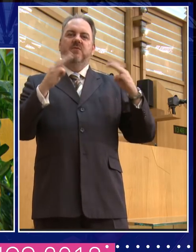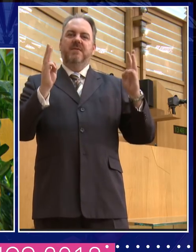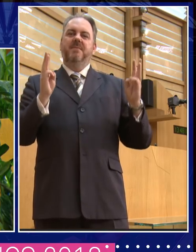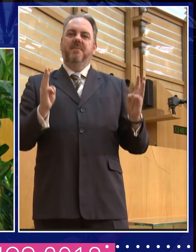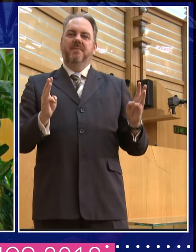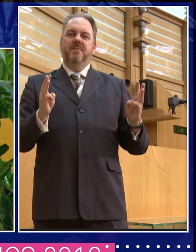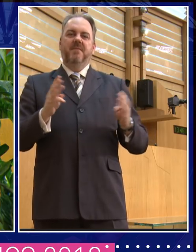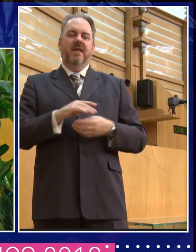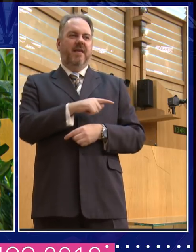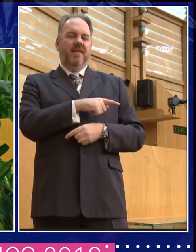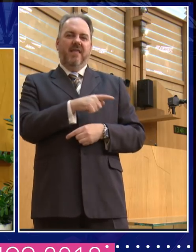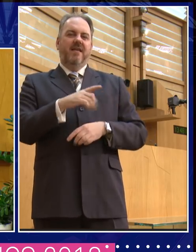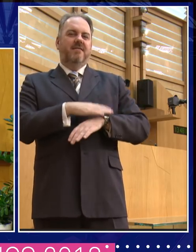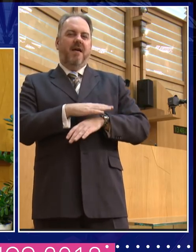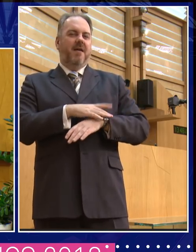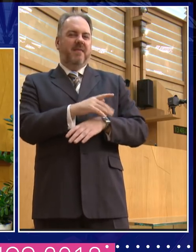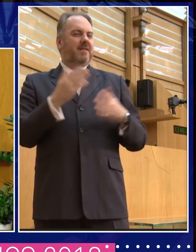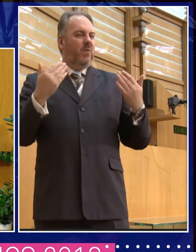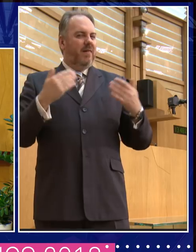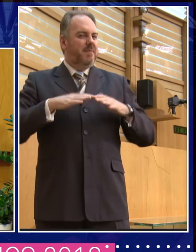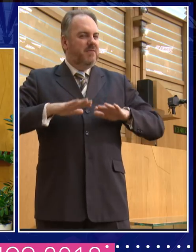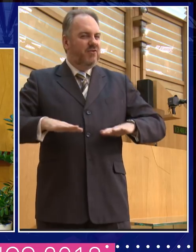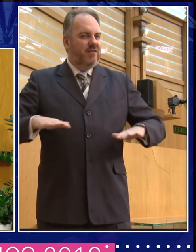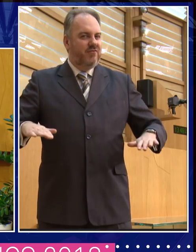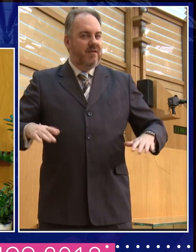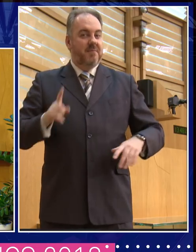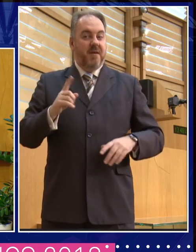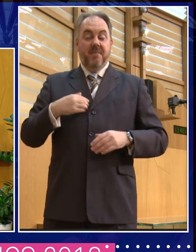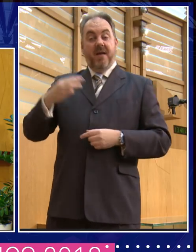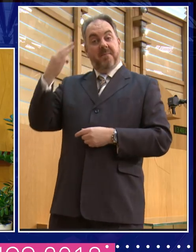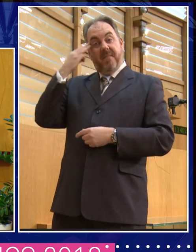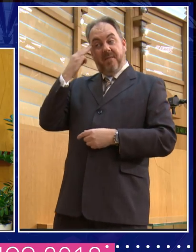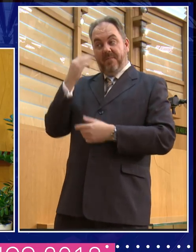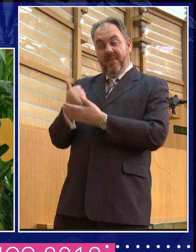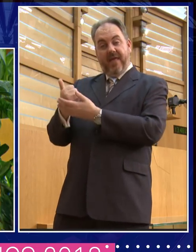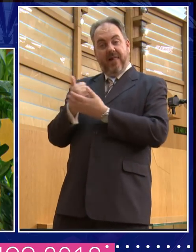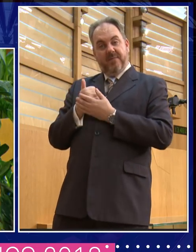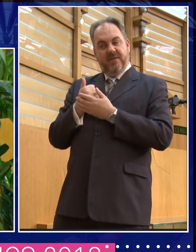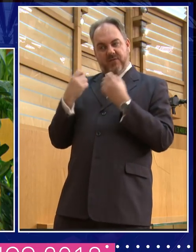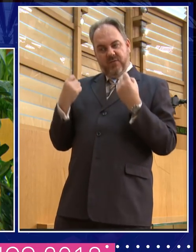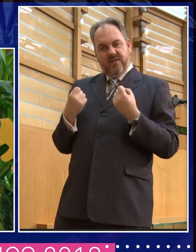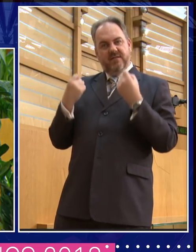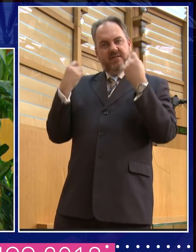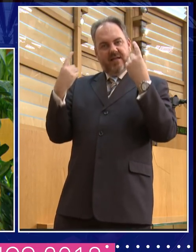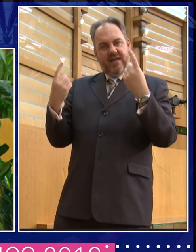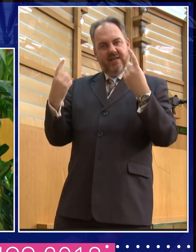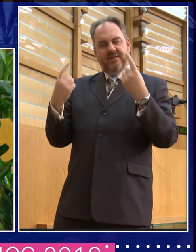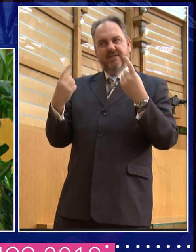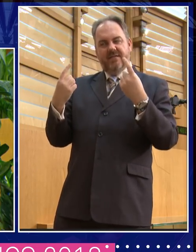not child friendly. And she convinced me that, and she was right, that the